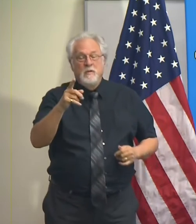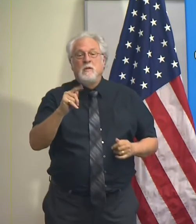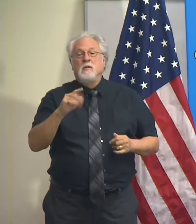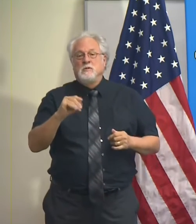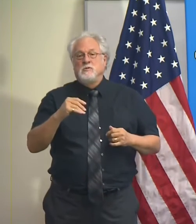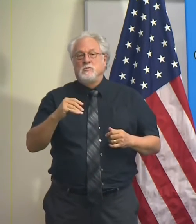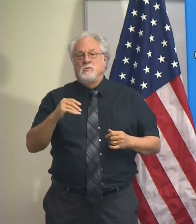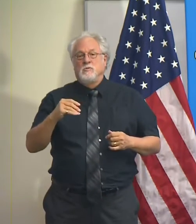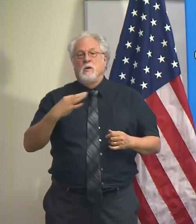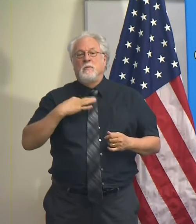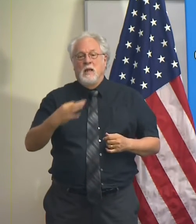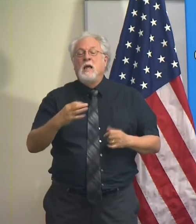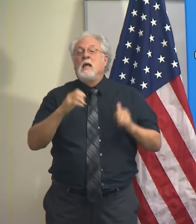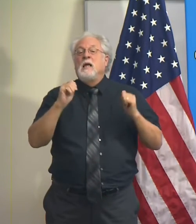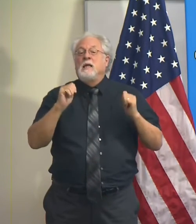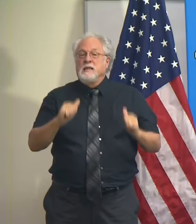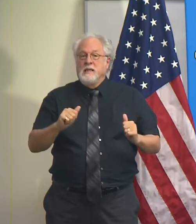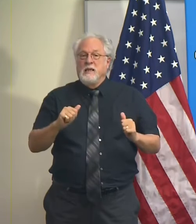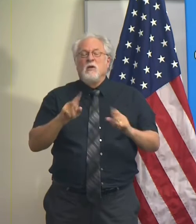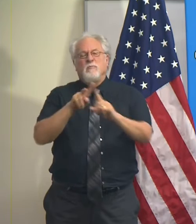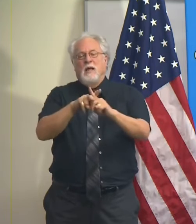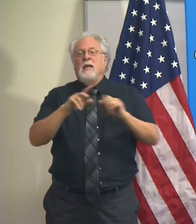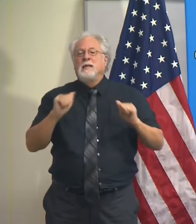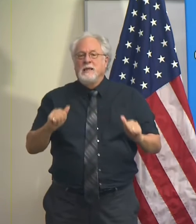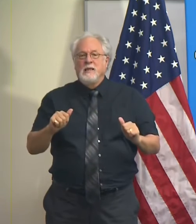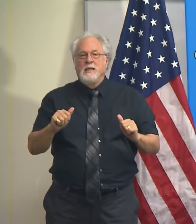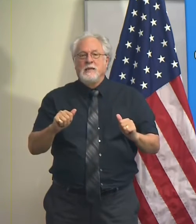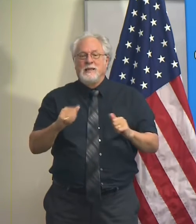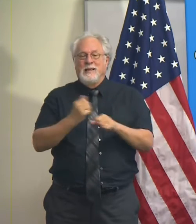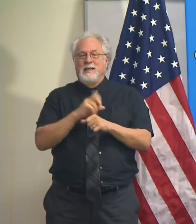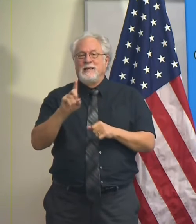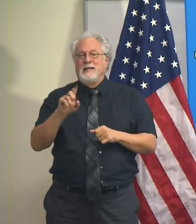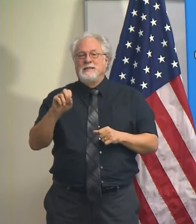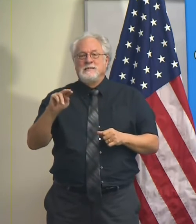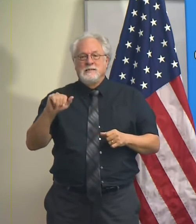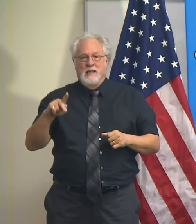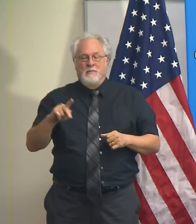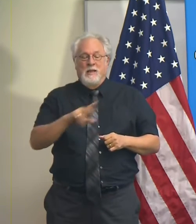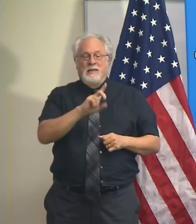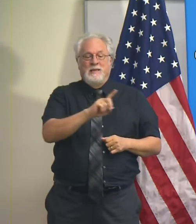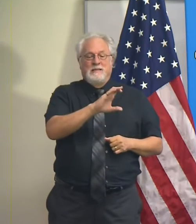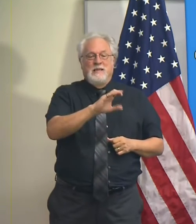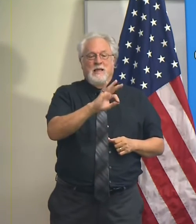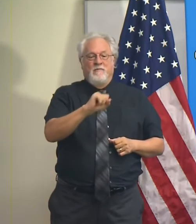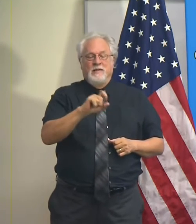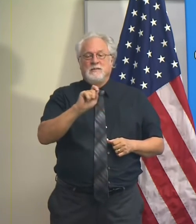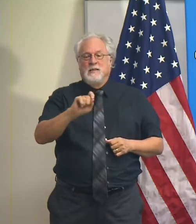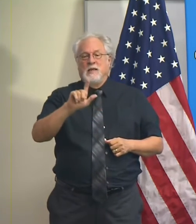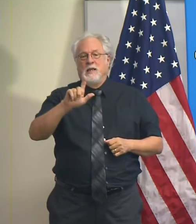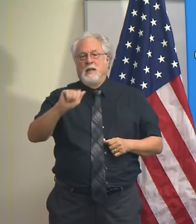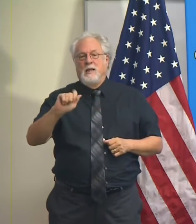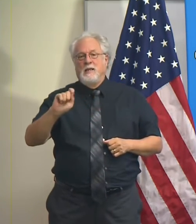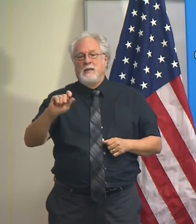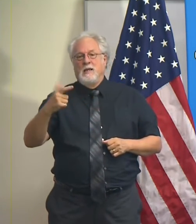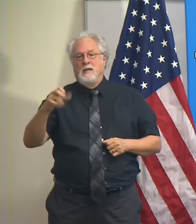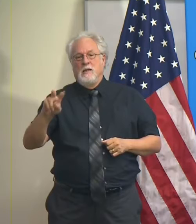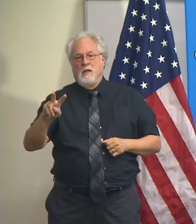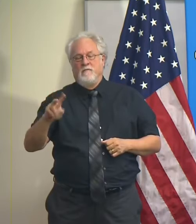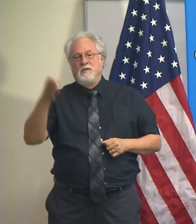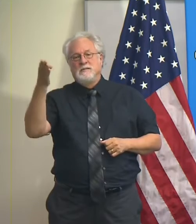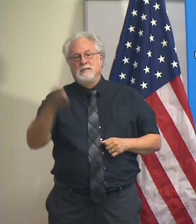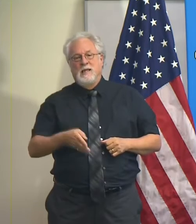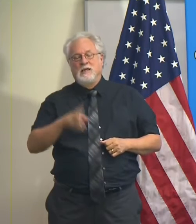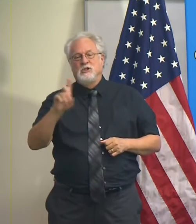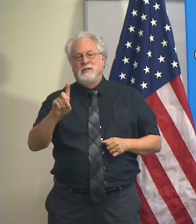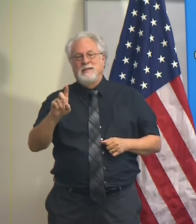apply. And you can get more information on DSNAP at dcfs.la.gov slash